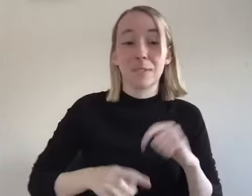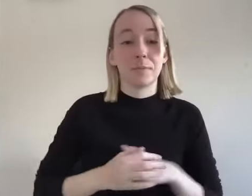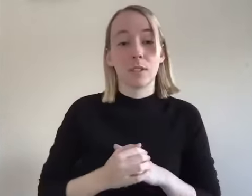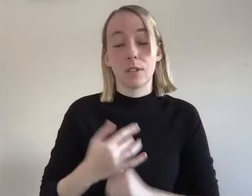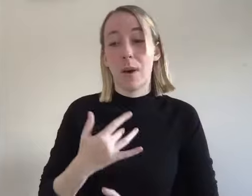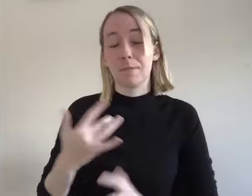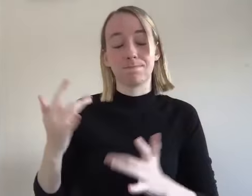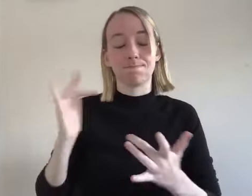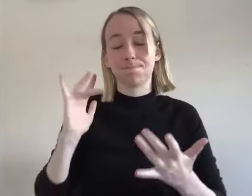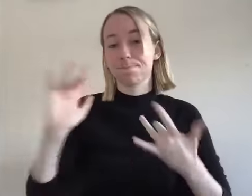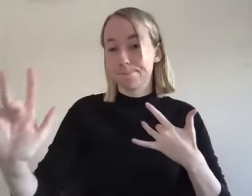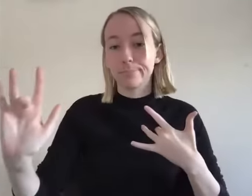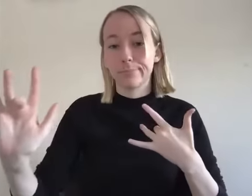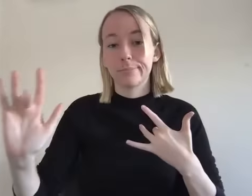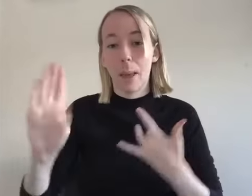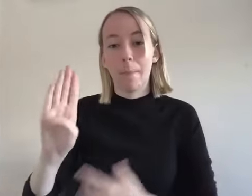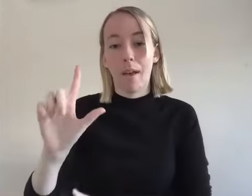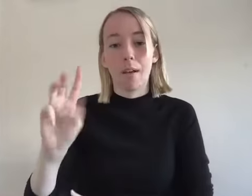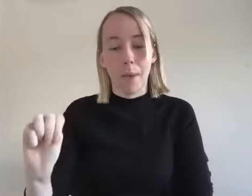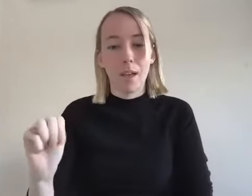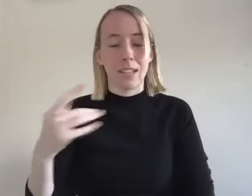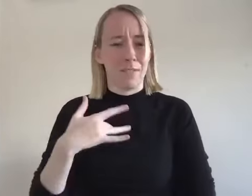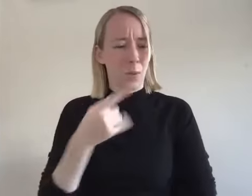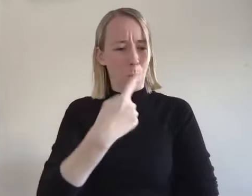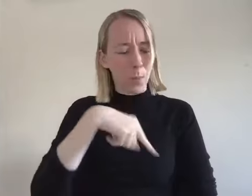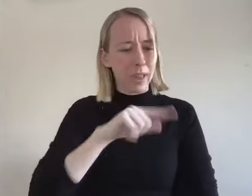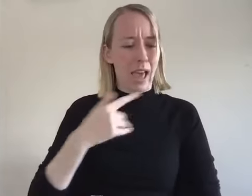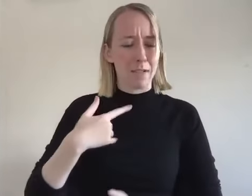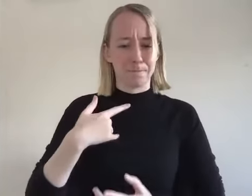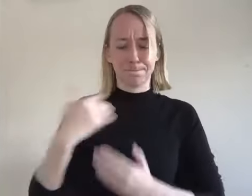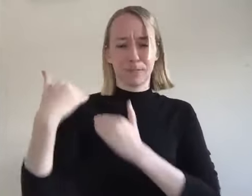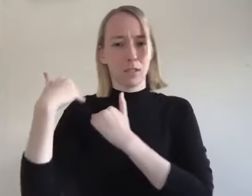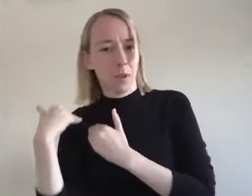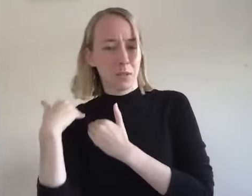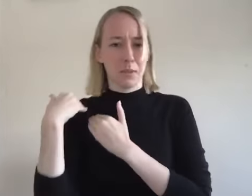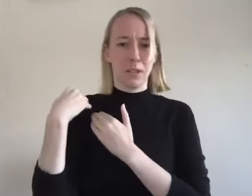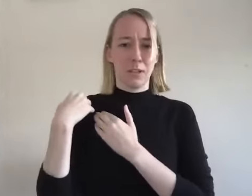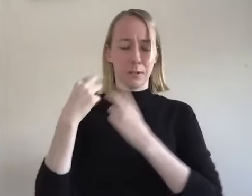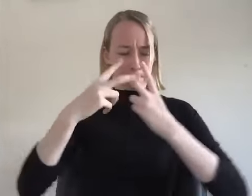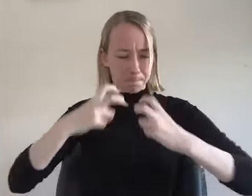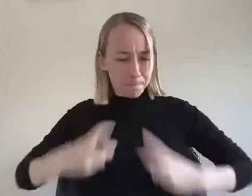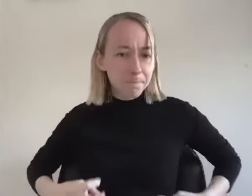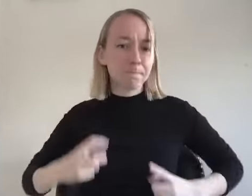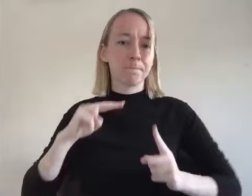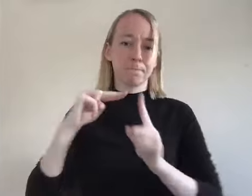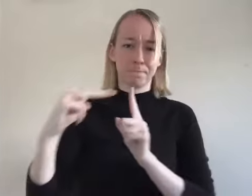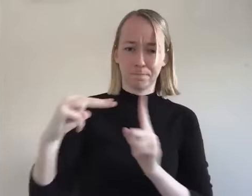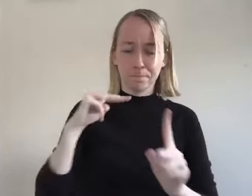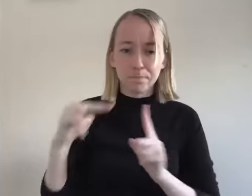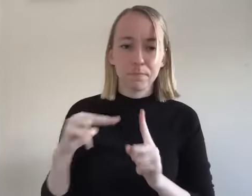and so i feel for i feel like we as a fellowship have a duty to really take a look at ourselves at least here in the u.s like